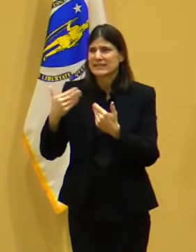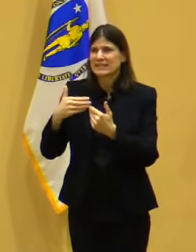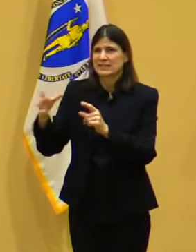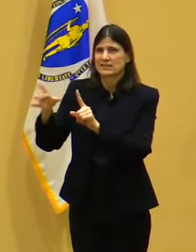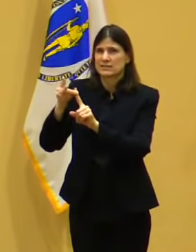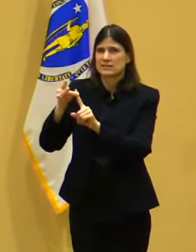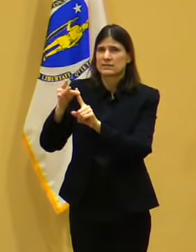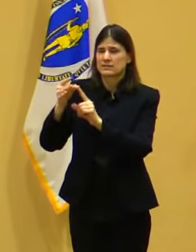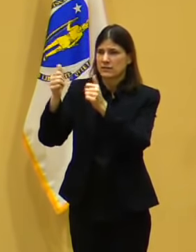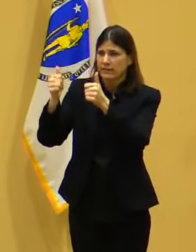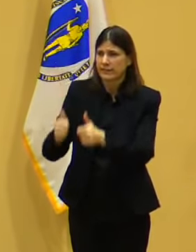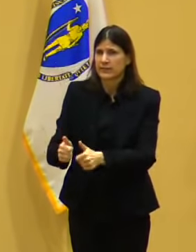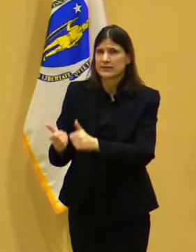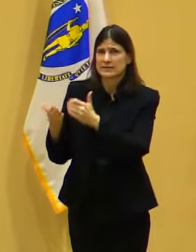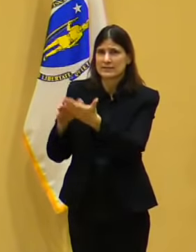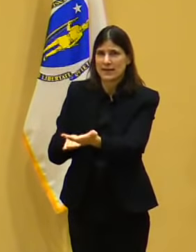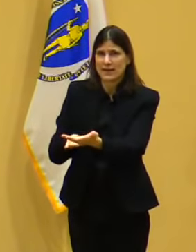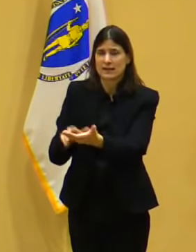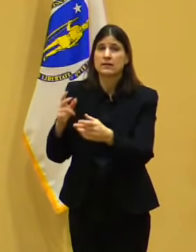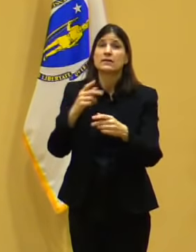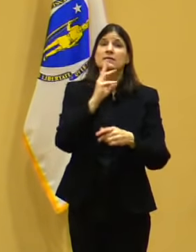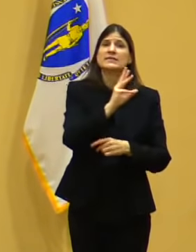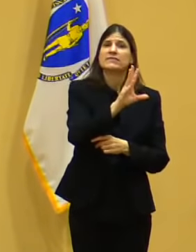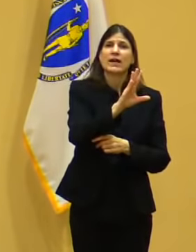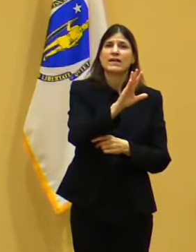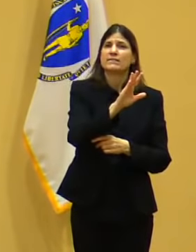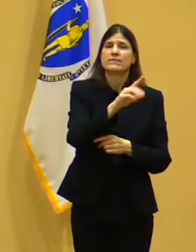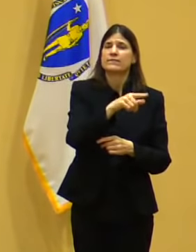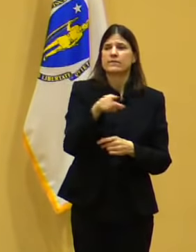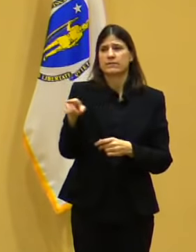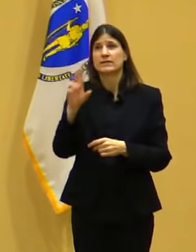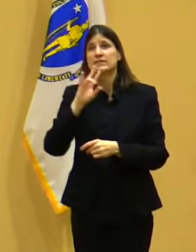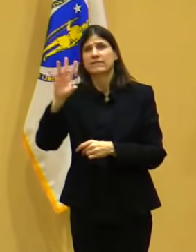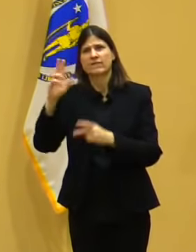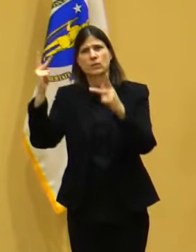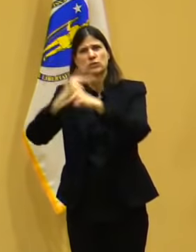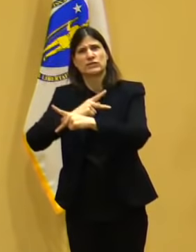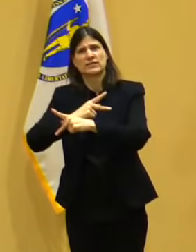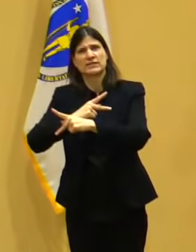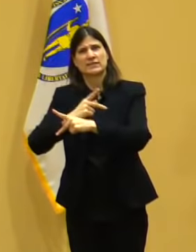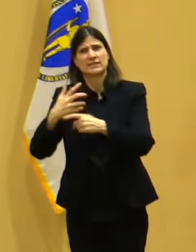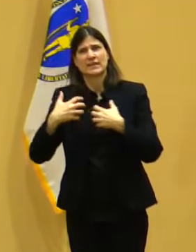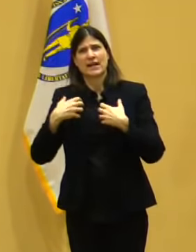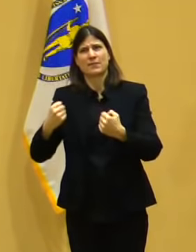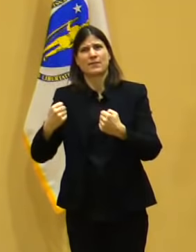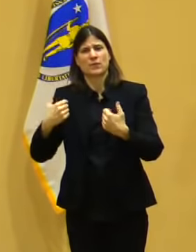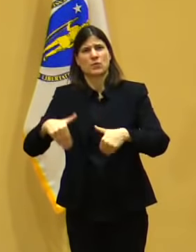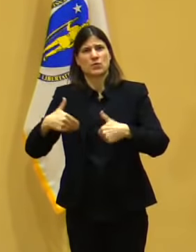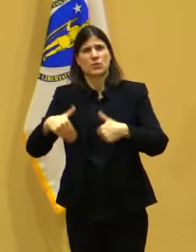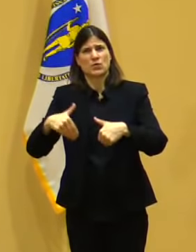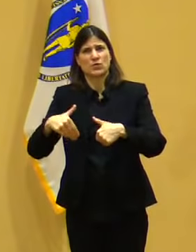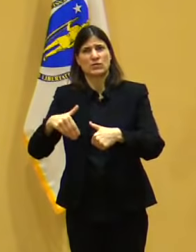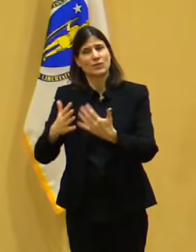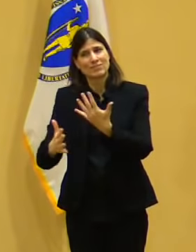I mean, the reason we started with, you know, long-term care facilities, that group in particular